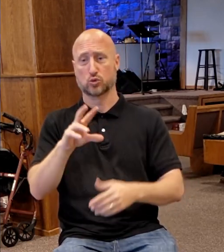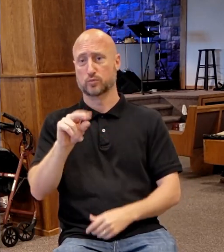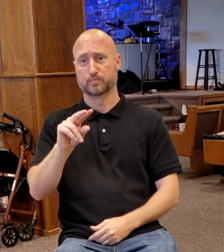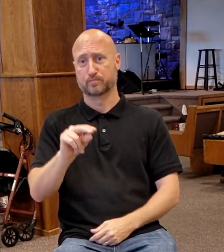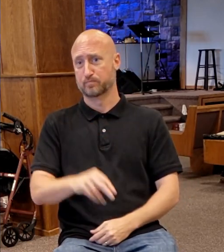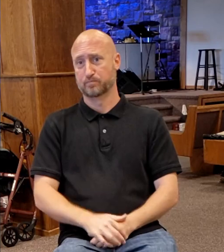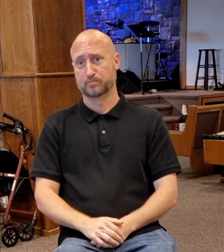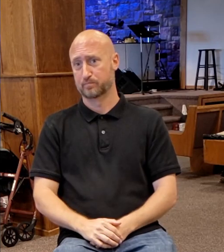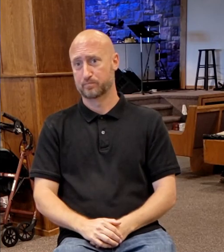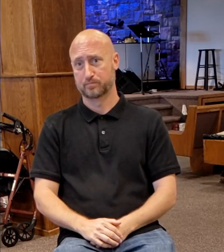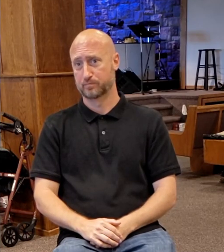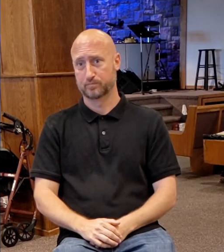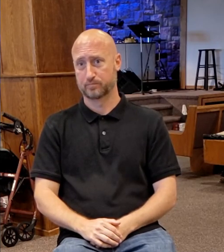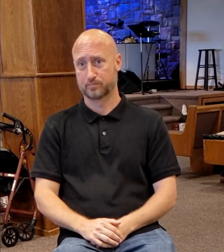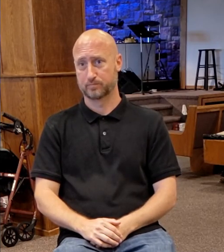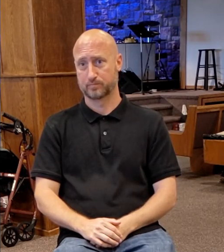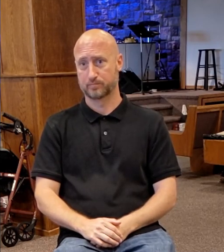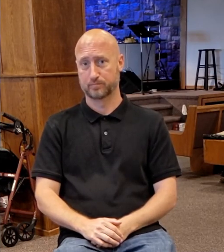place.